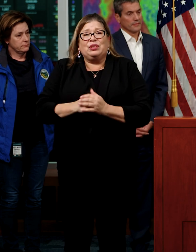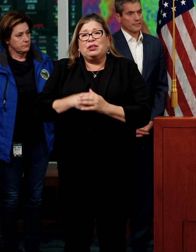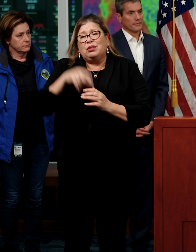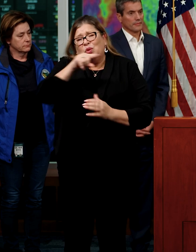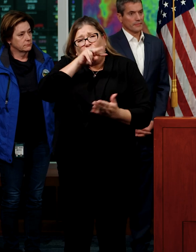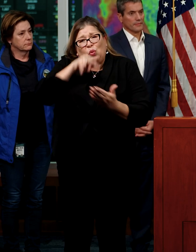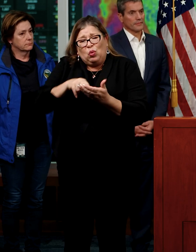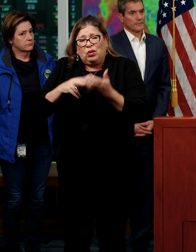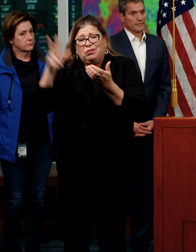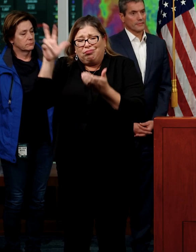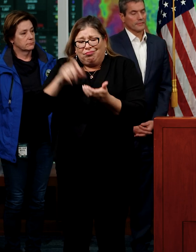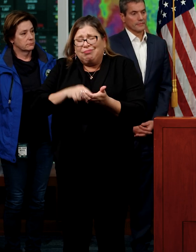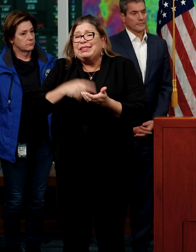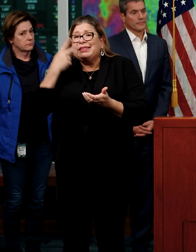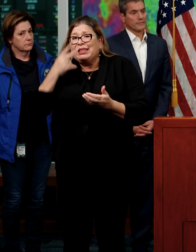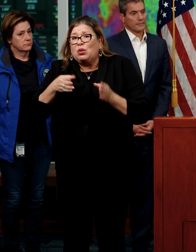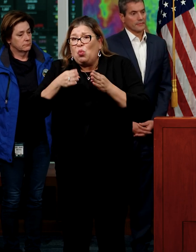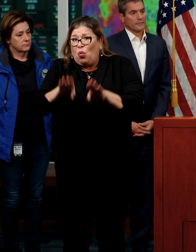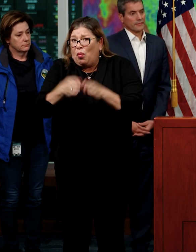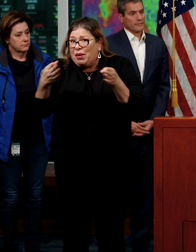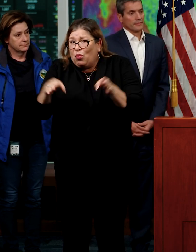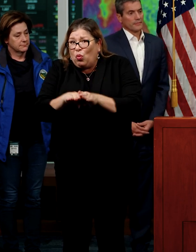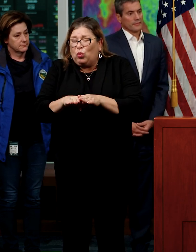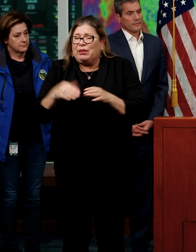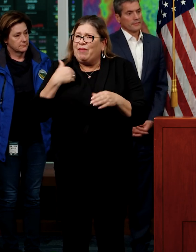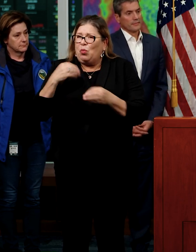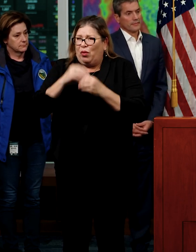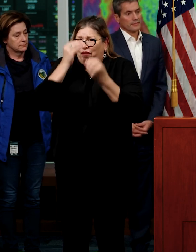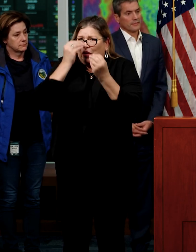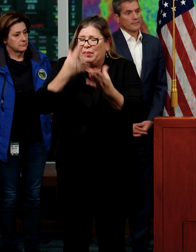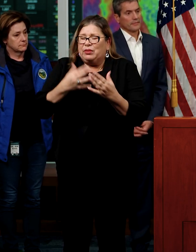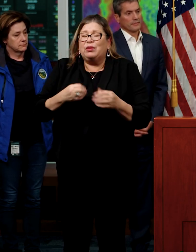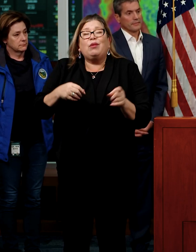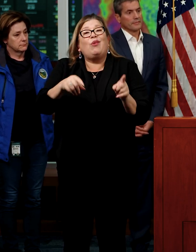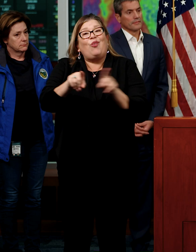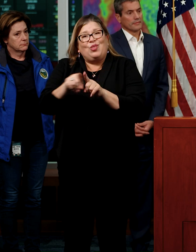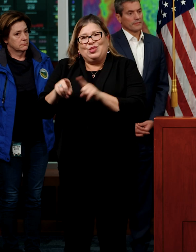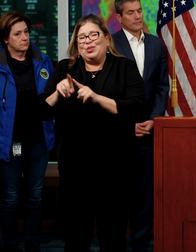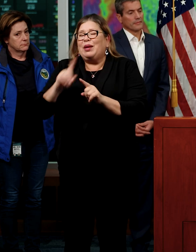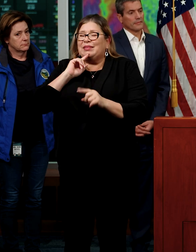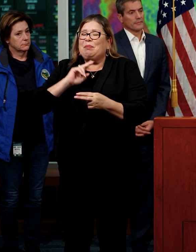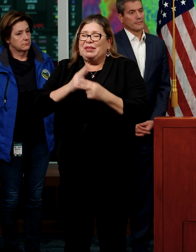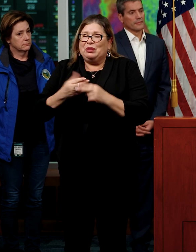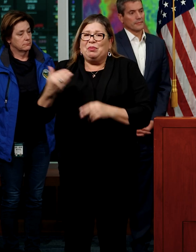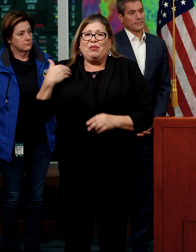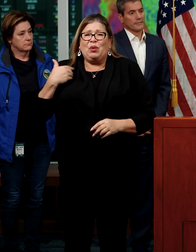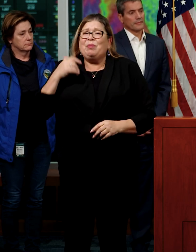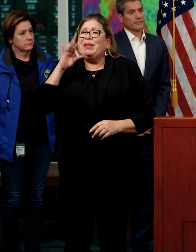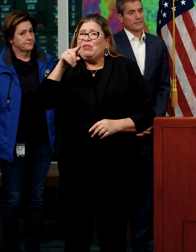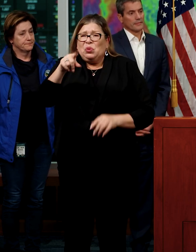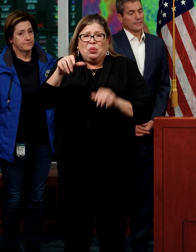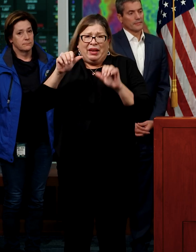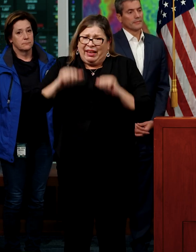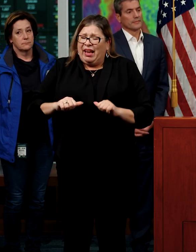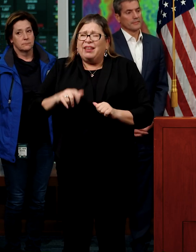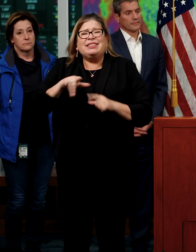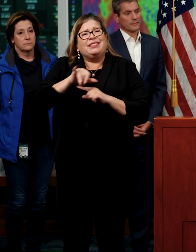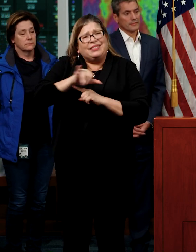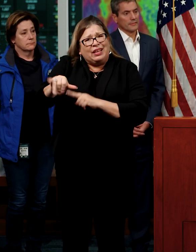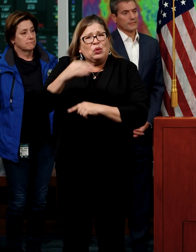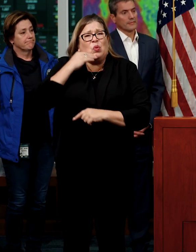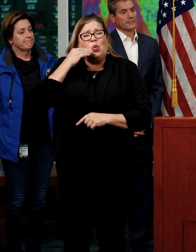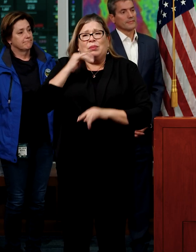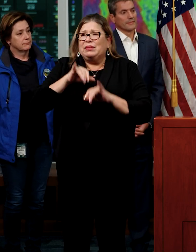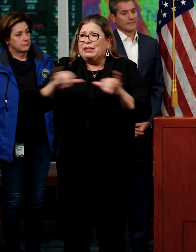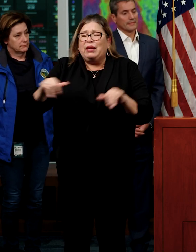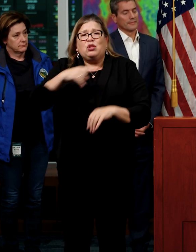Quick Map app for more information, and it it's already been mentioned previously, I will say, if you can, stay home, stay